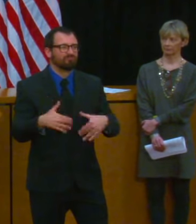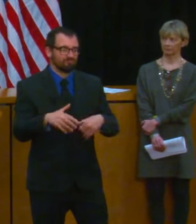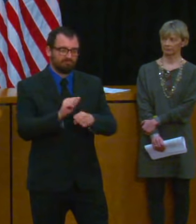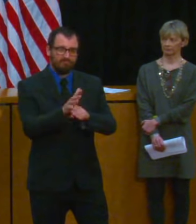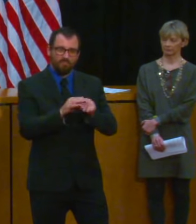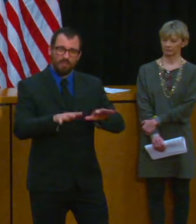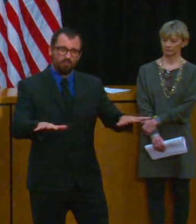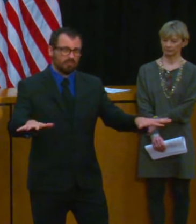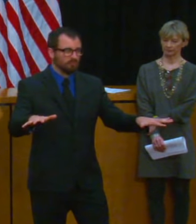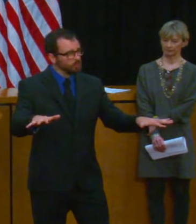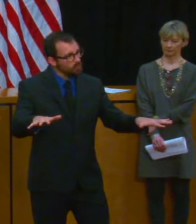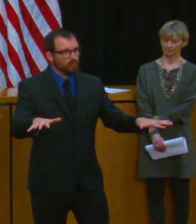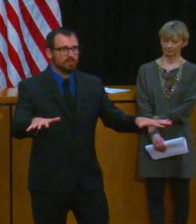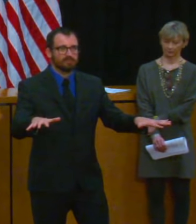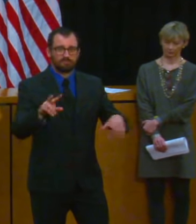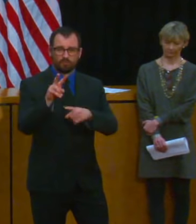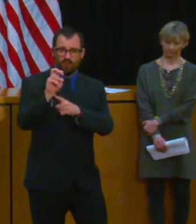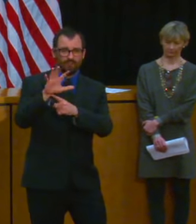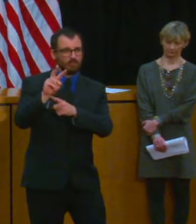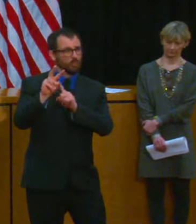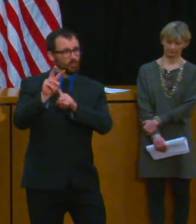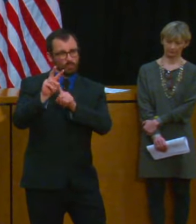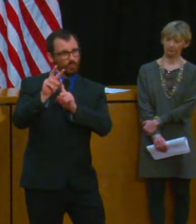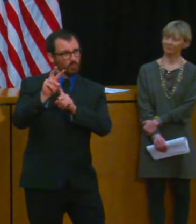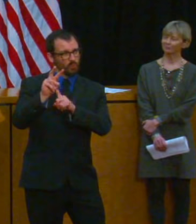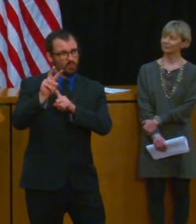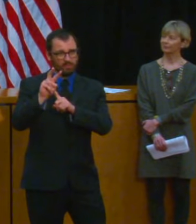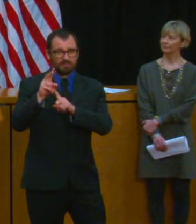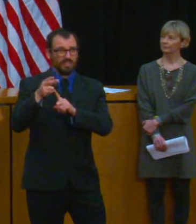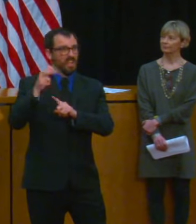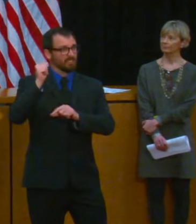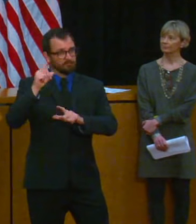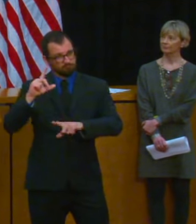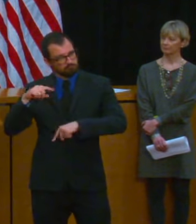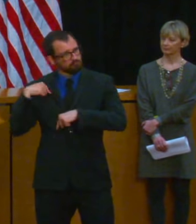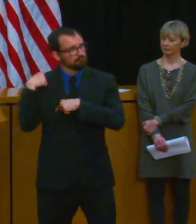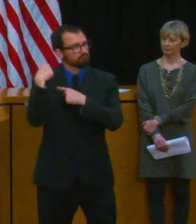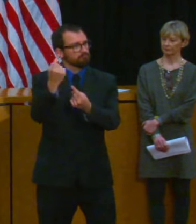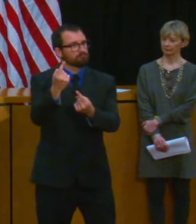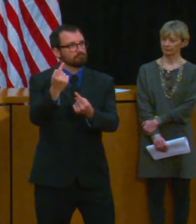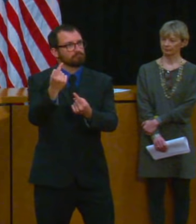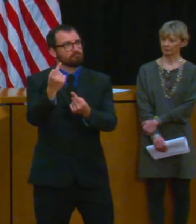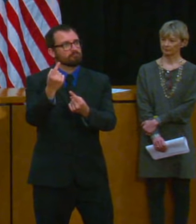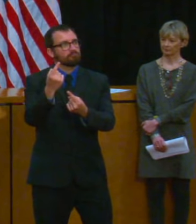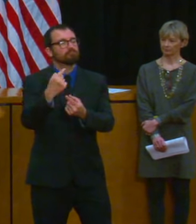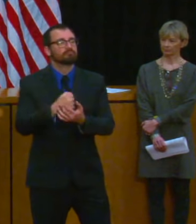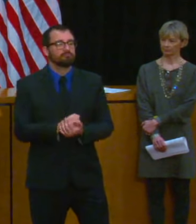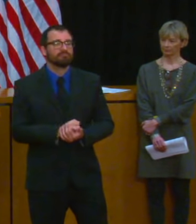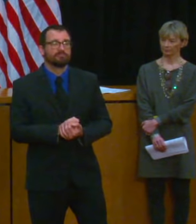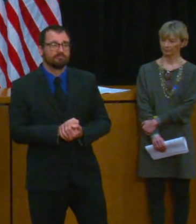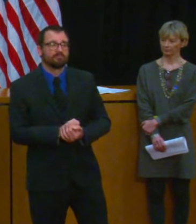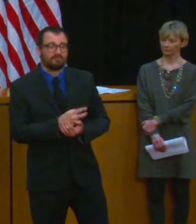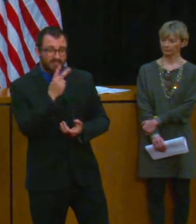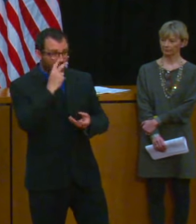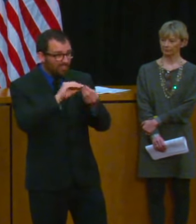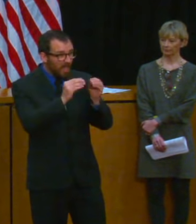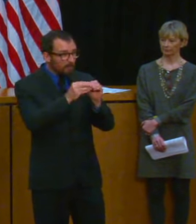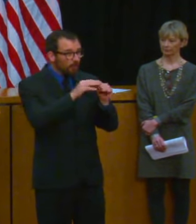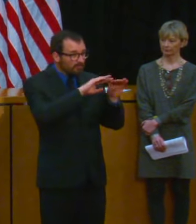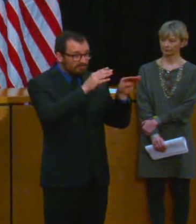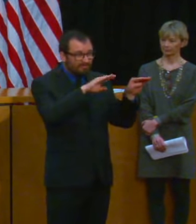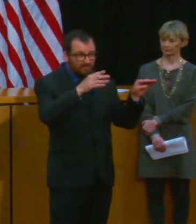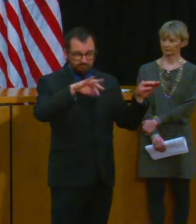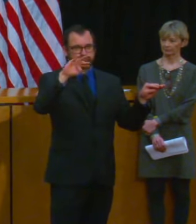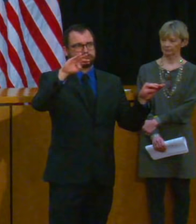numbers to understand the presence and the trajectory of this pandemic but the lives lost every day is one of those